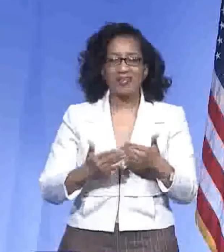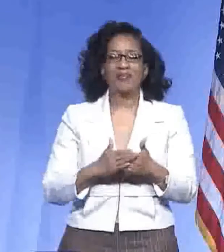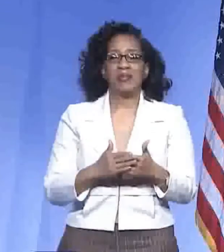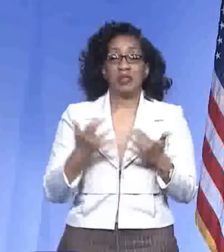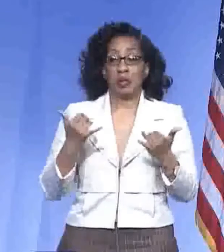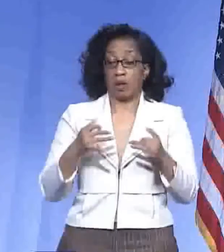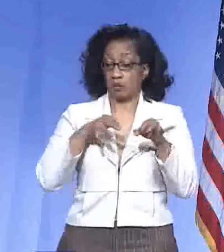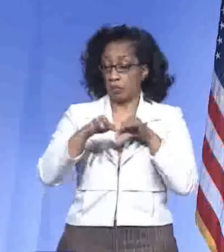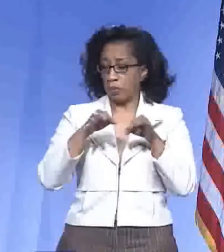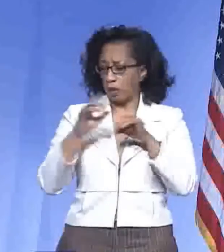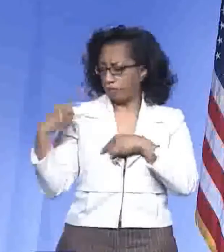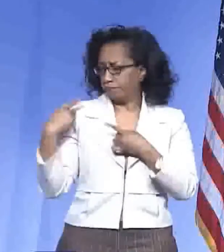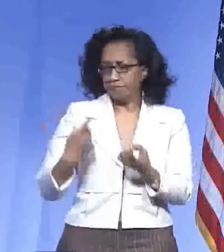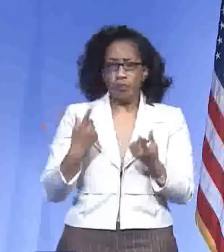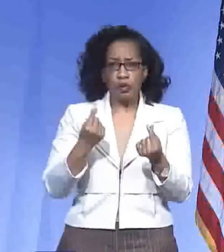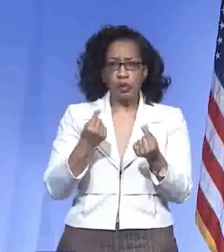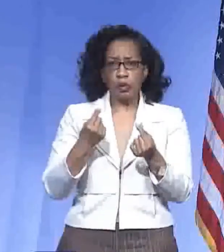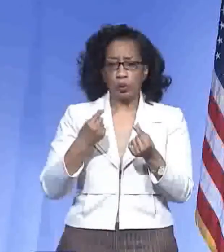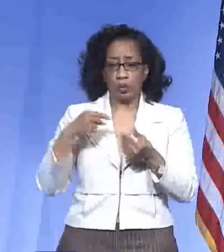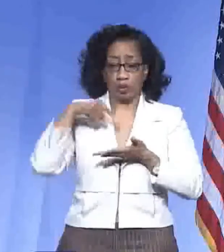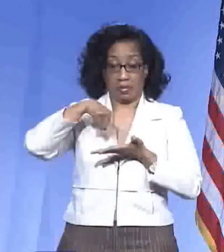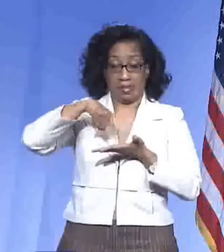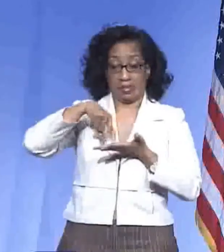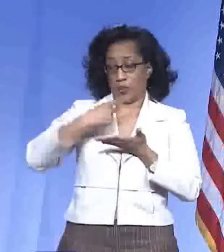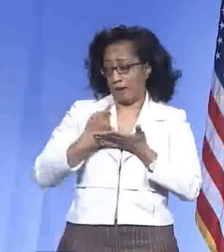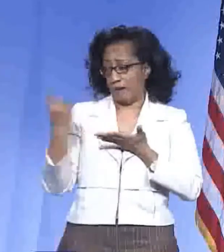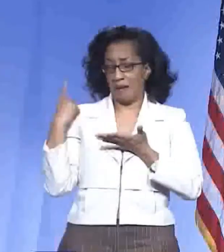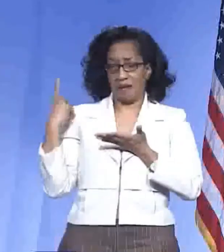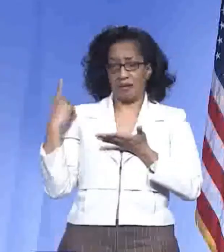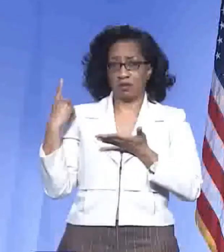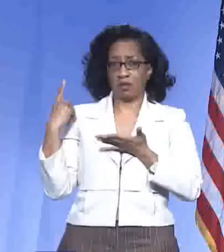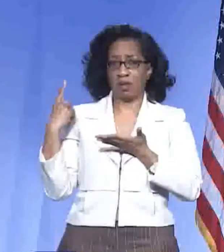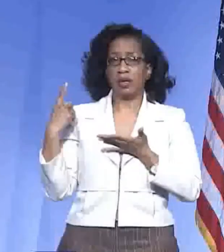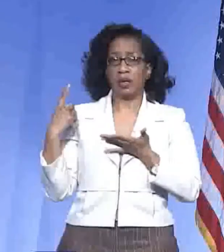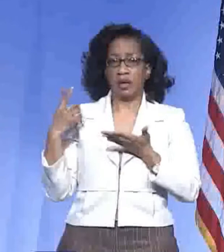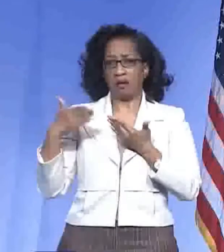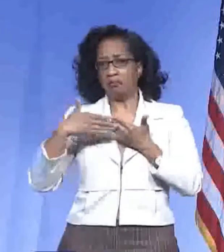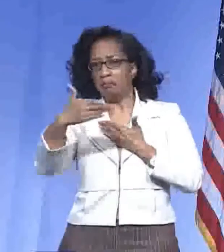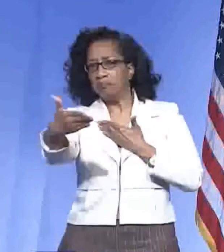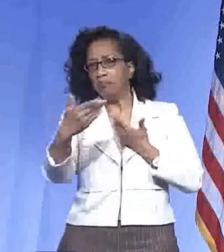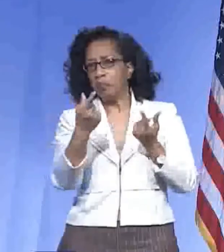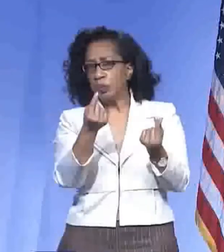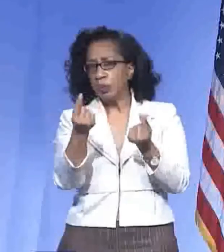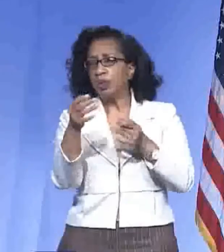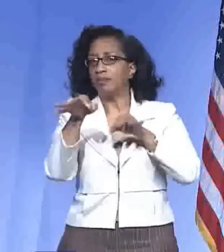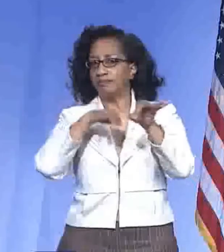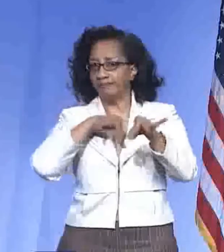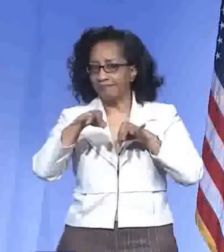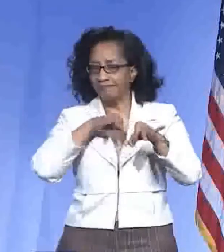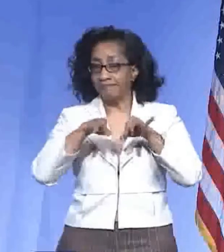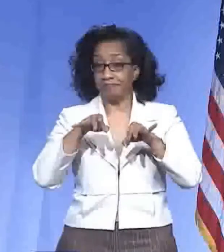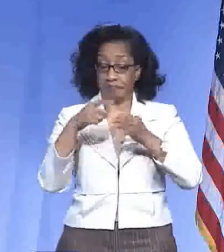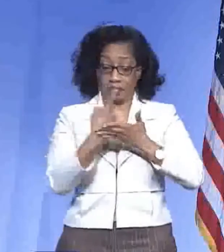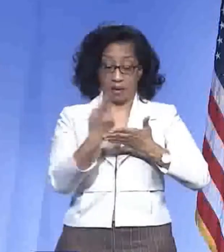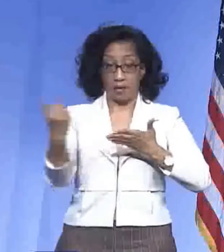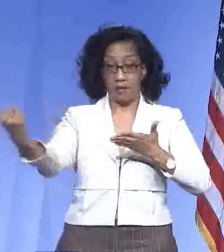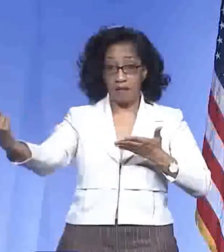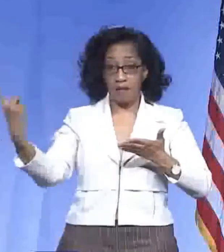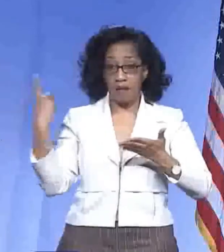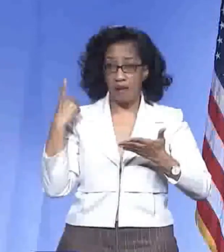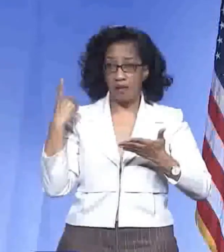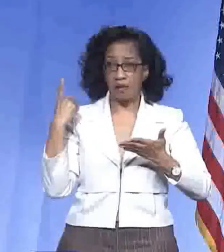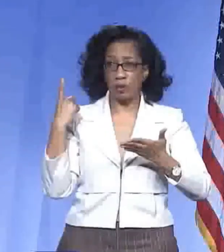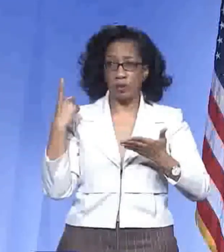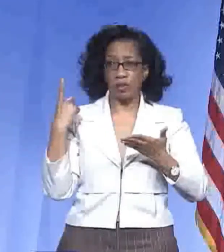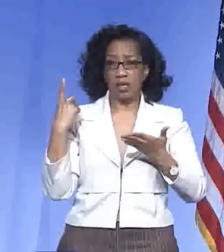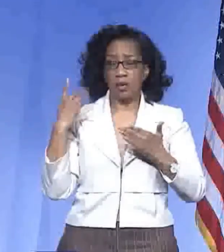we've done that this week, last week, and what we're doing next week. And then I'll give you a bit of an update on the way forward. So last week, in addition